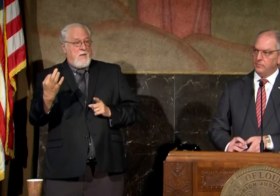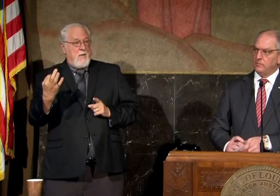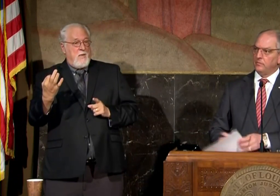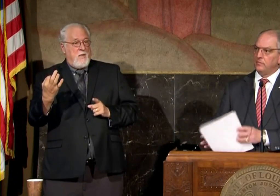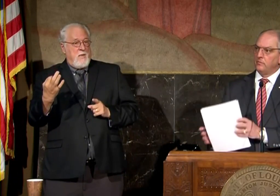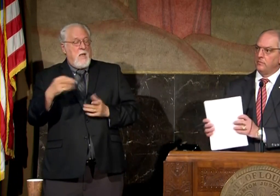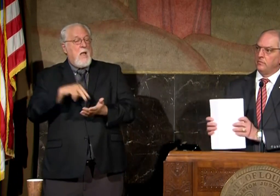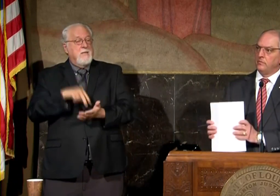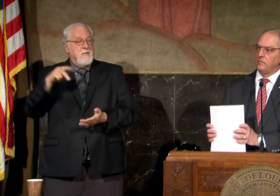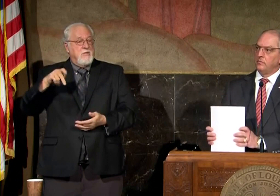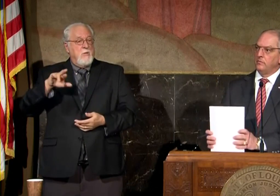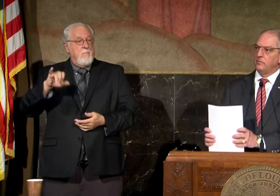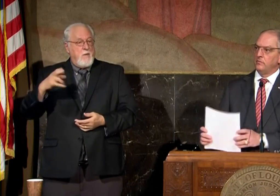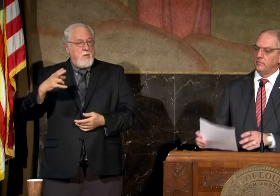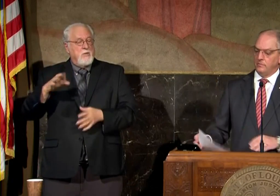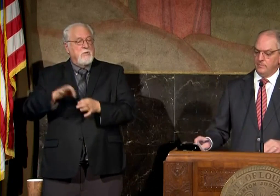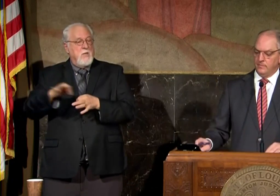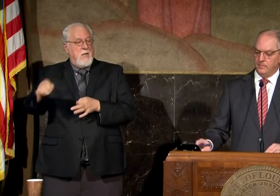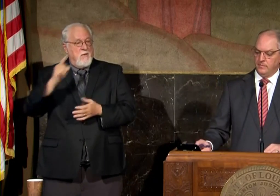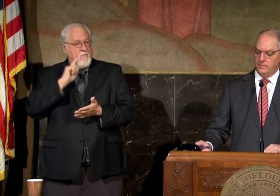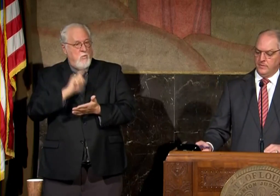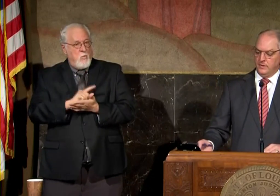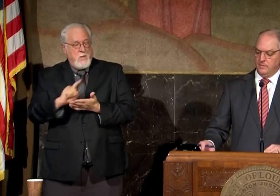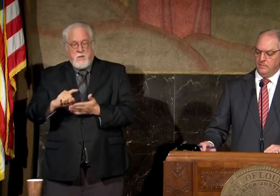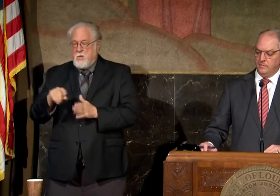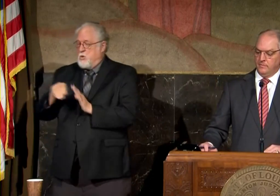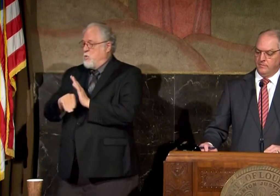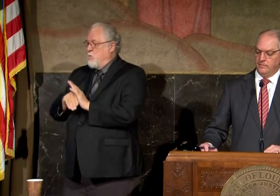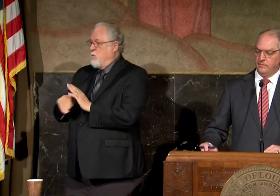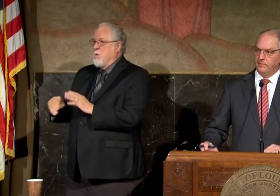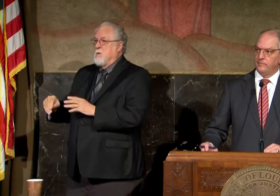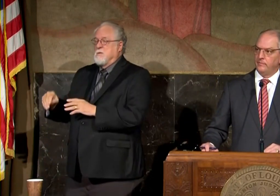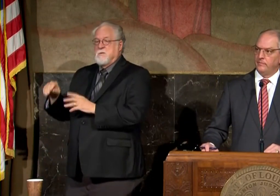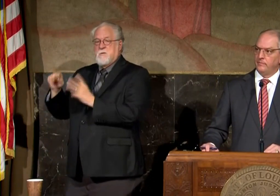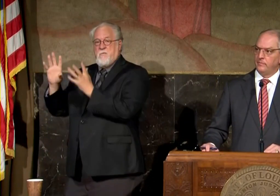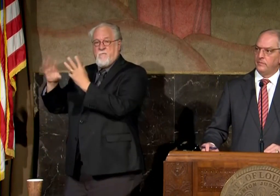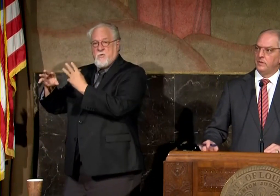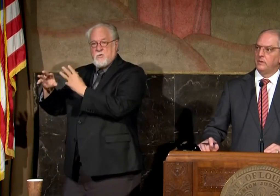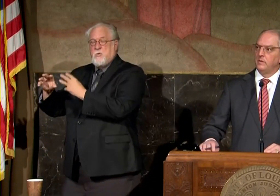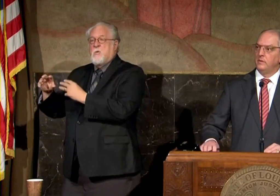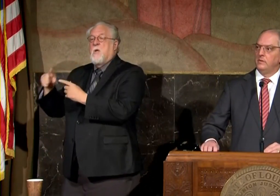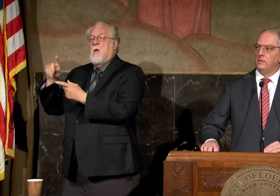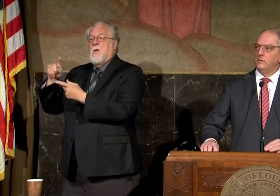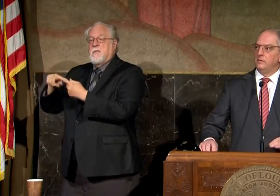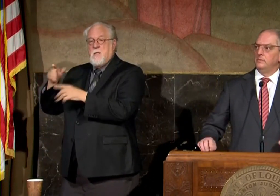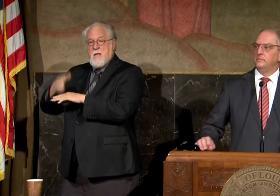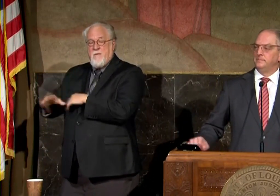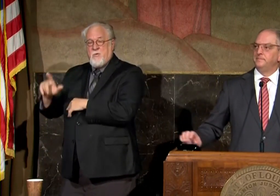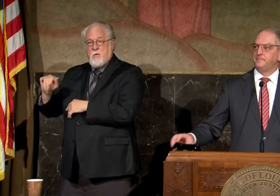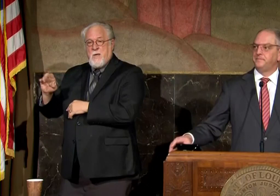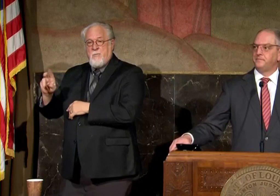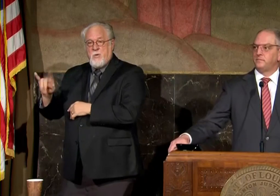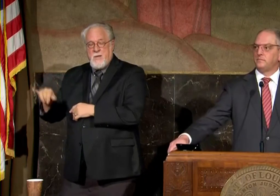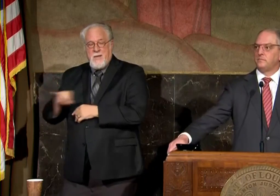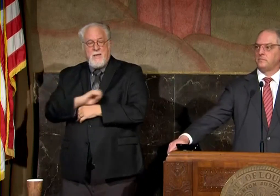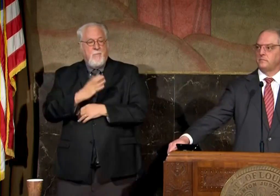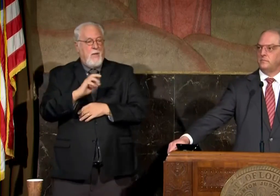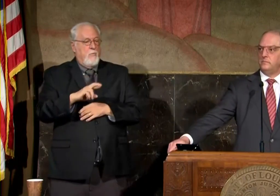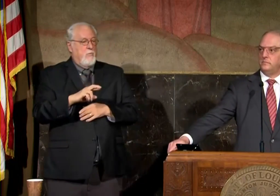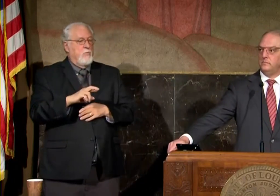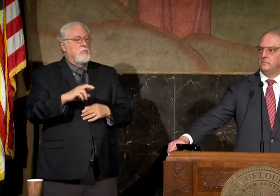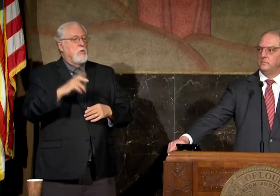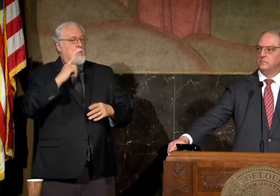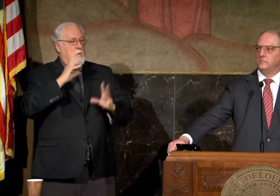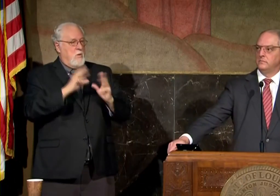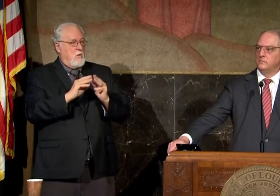parish schools announcing they've delayed for a week in new orleans um going off virtual until at labor day this morning east back for schools just announcing a press